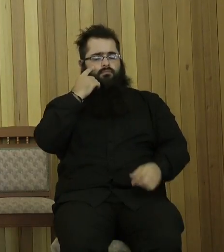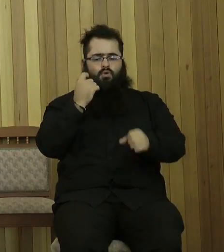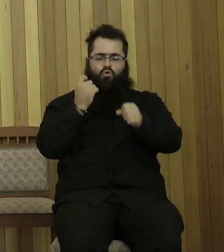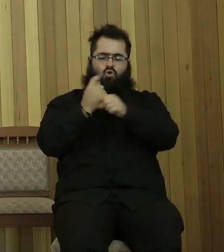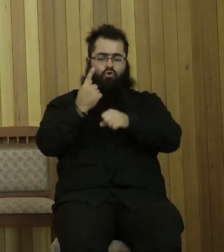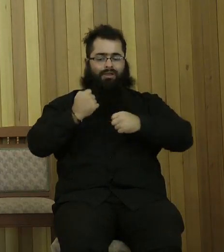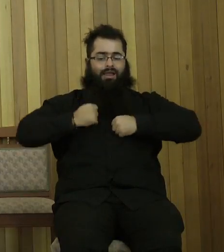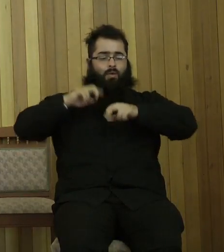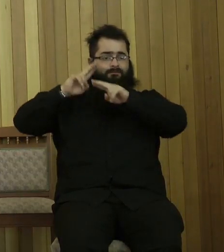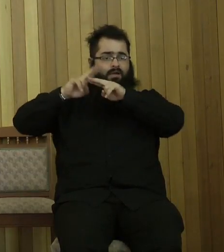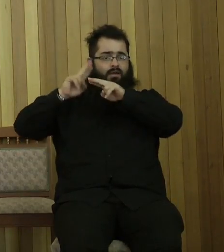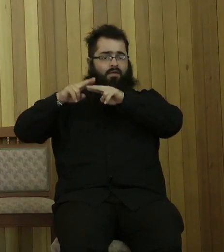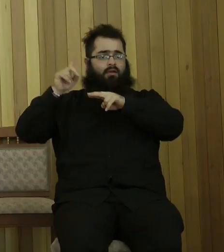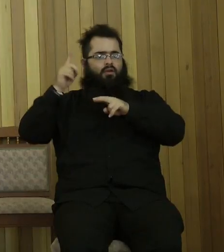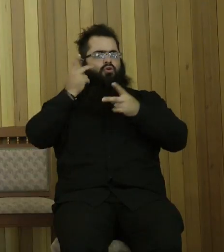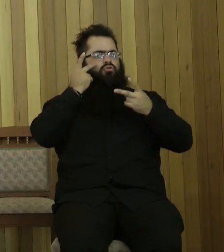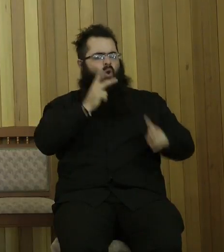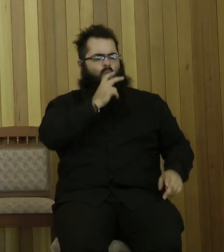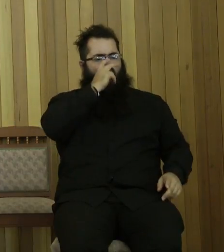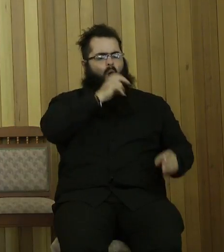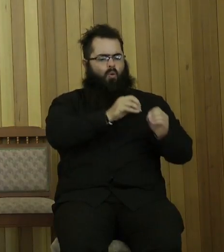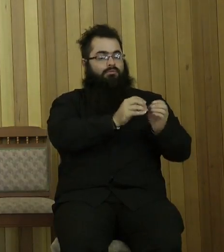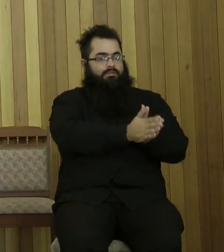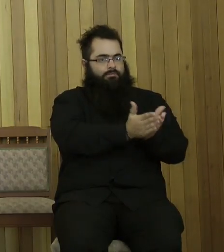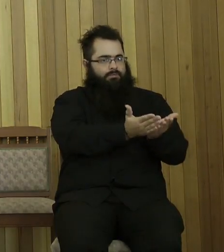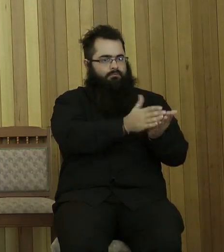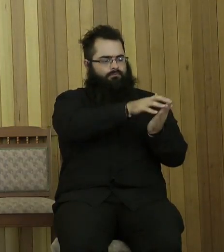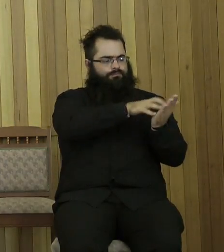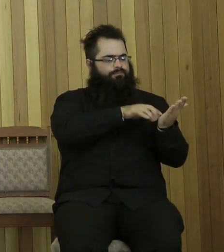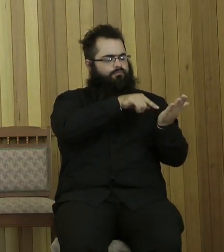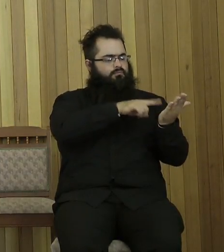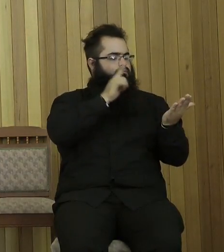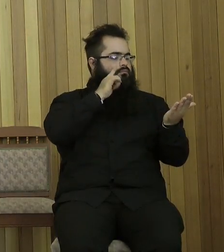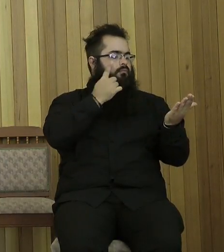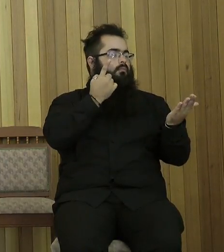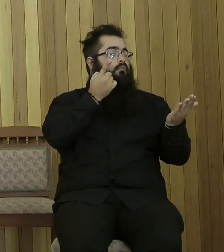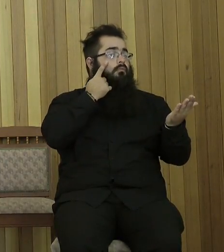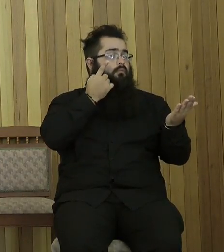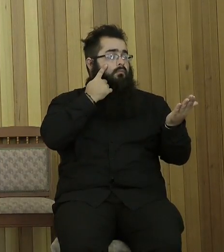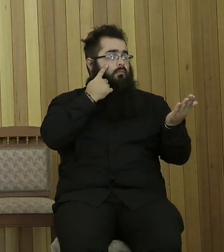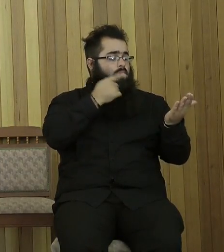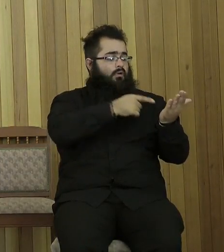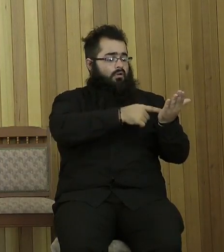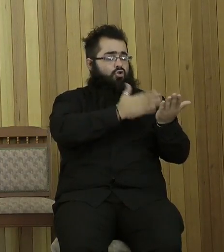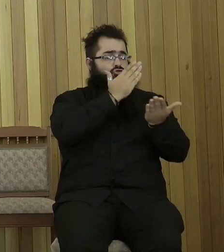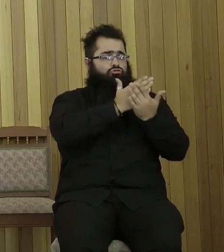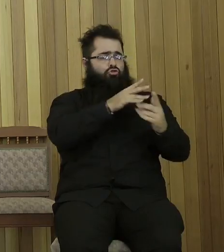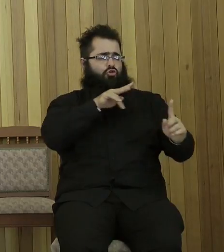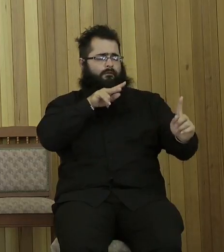as portrayed in the Old Testament. We'll see if our Heavenly Father is indeed a vengeful God. Well,